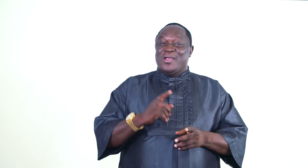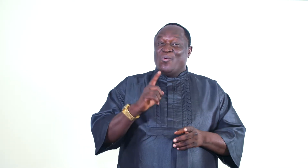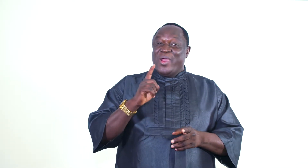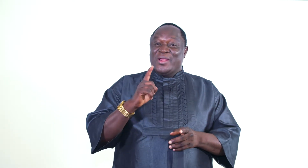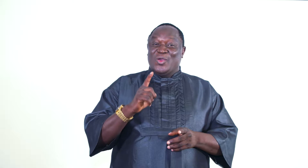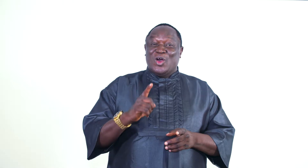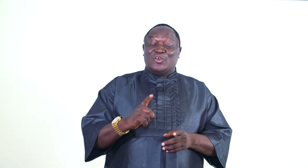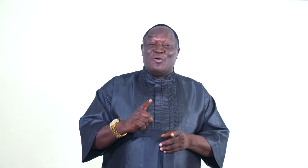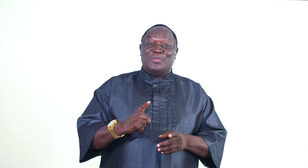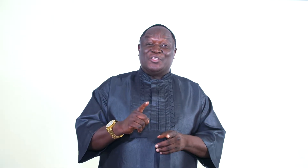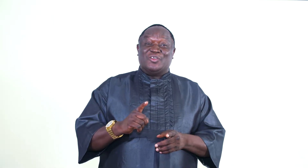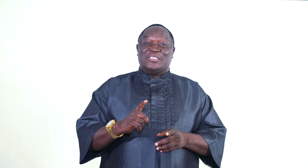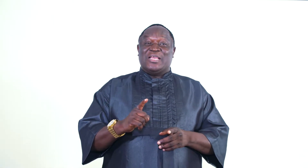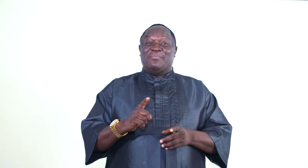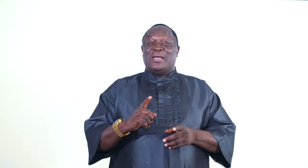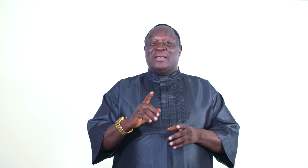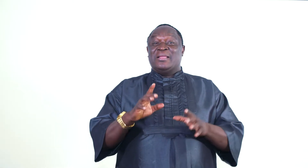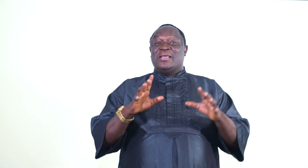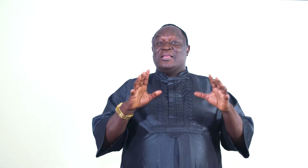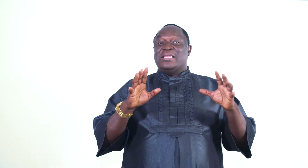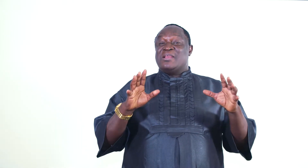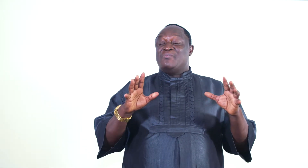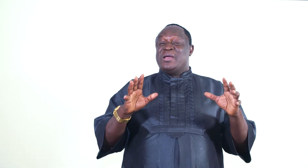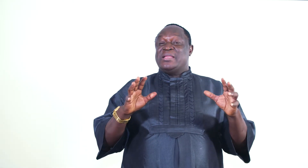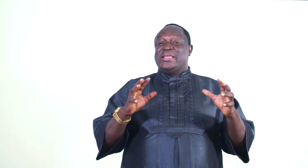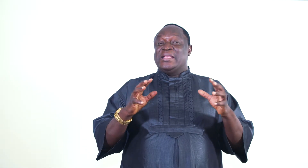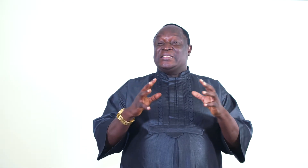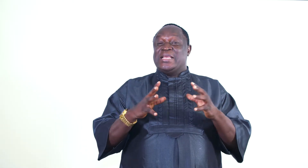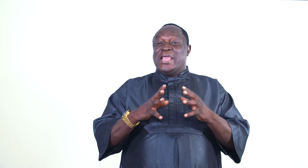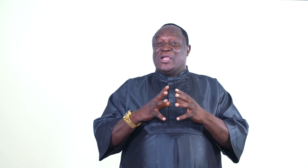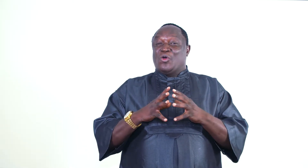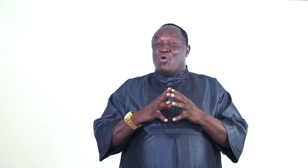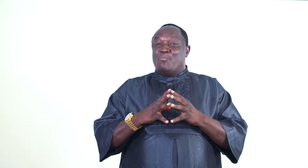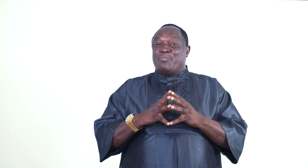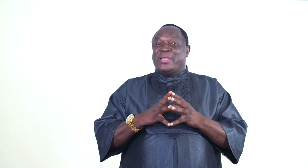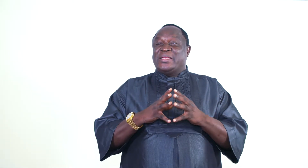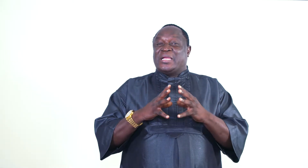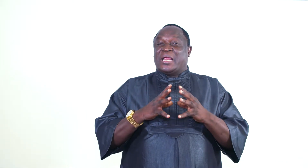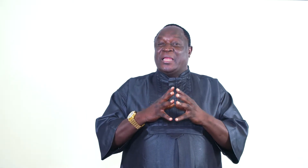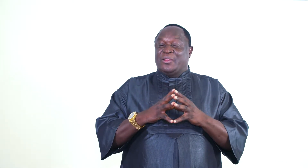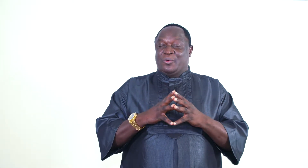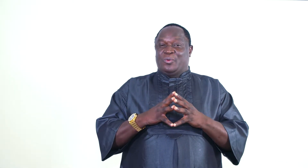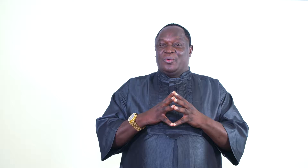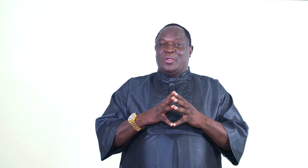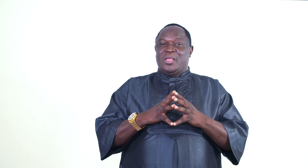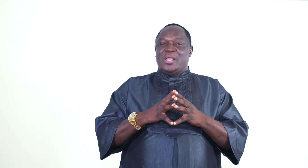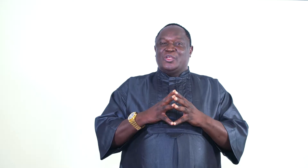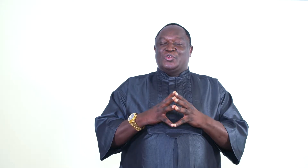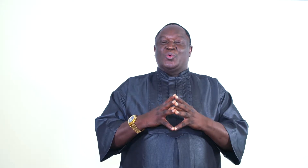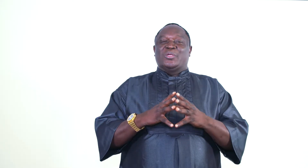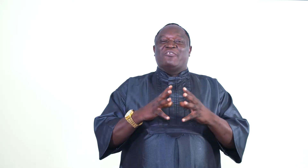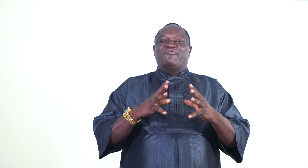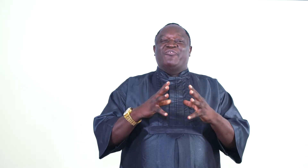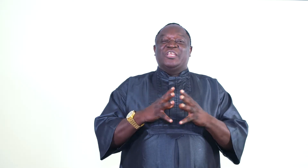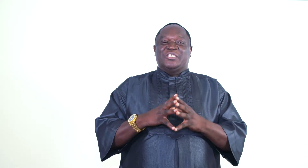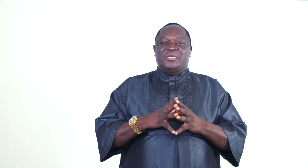When God commissions a man, that man gets a complete clue to the vision